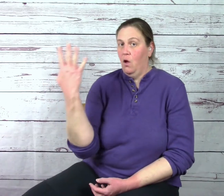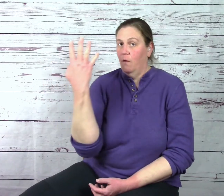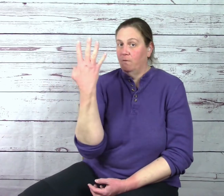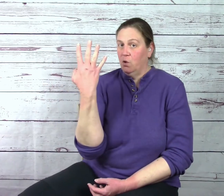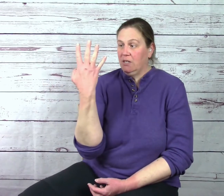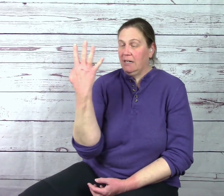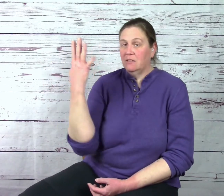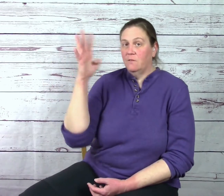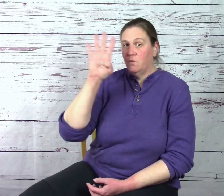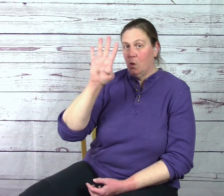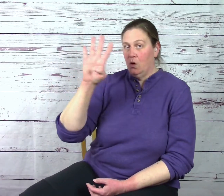Fourteen is a four.